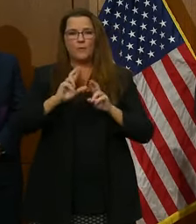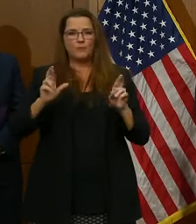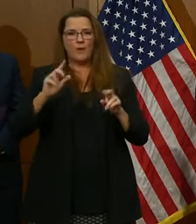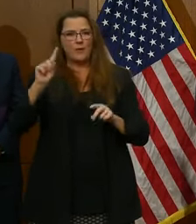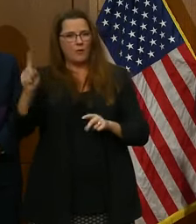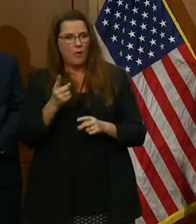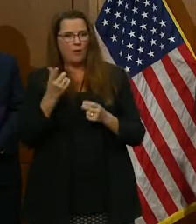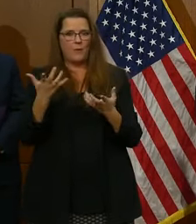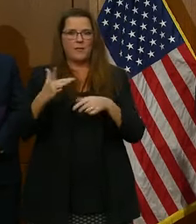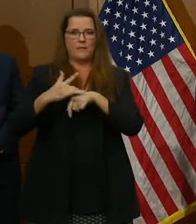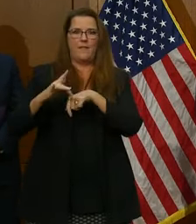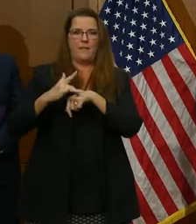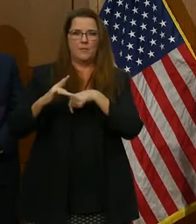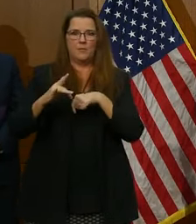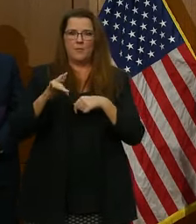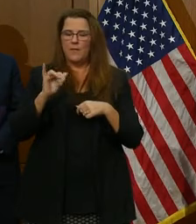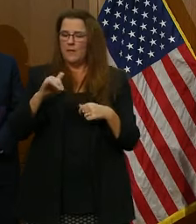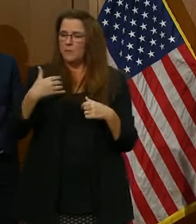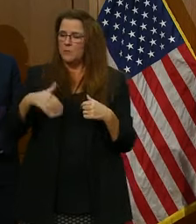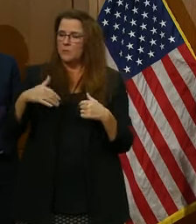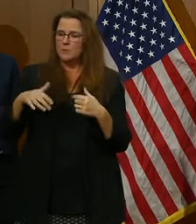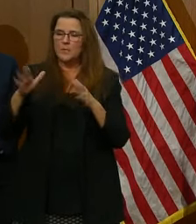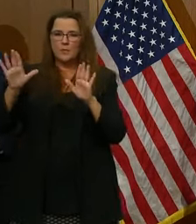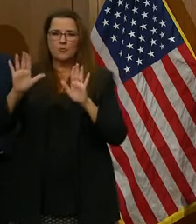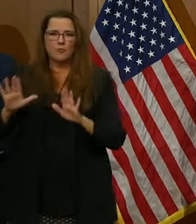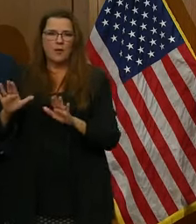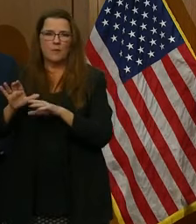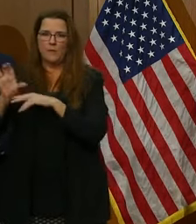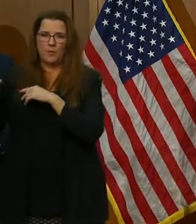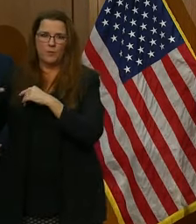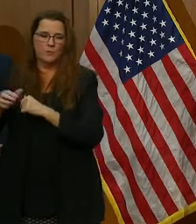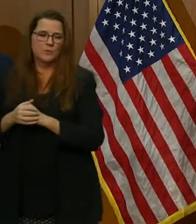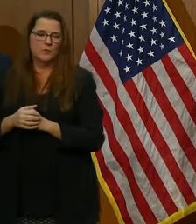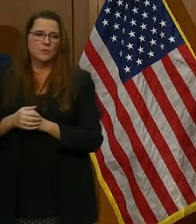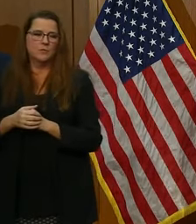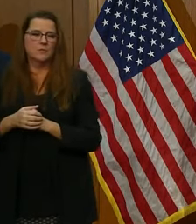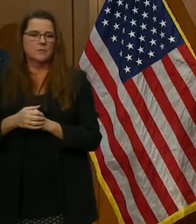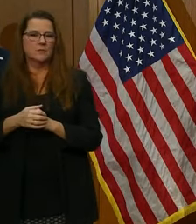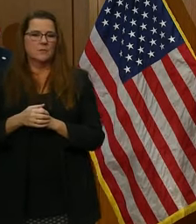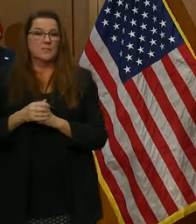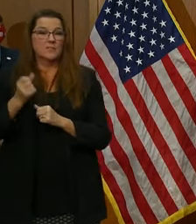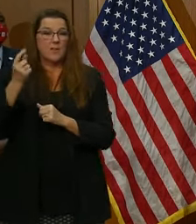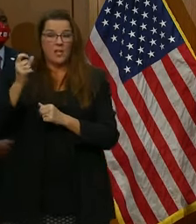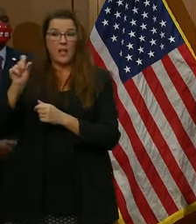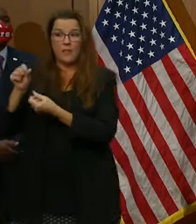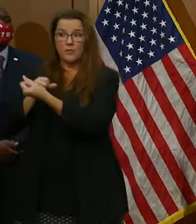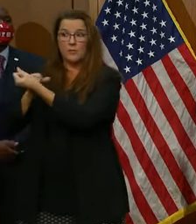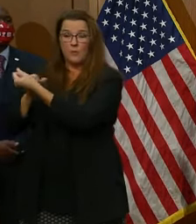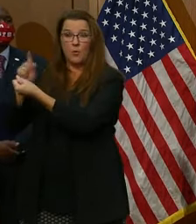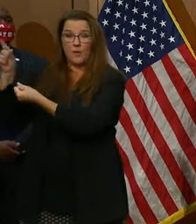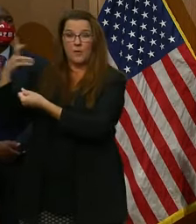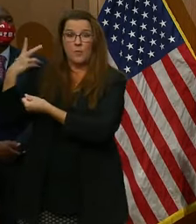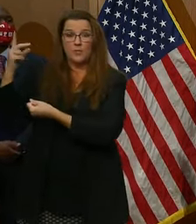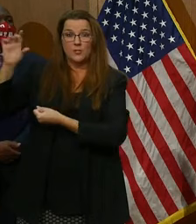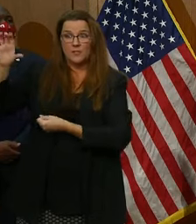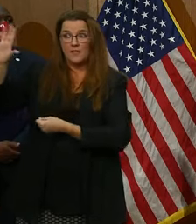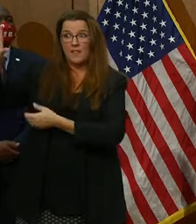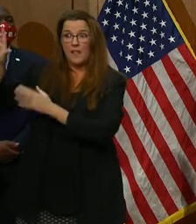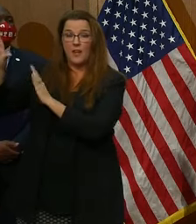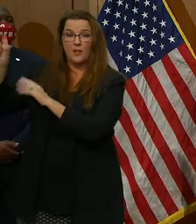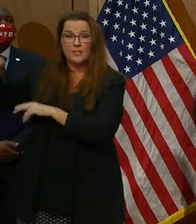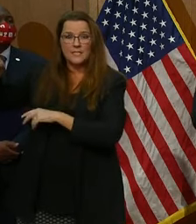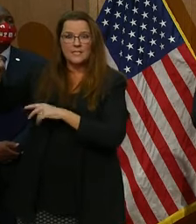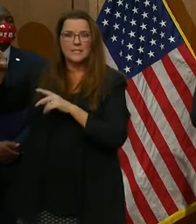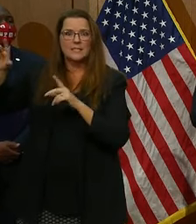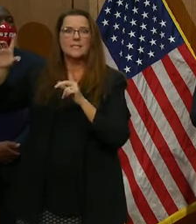've been an incredibly resilient force. But they not just supporting the district and its law enforcement needs, but we also have